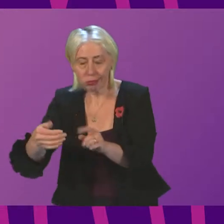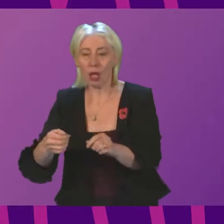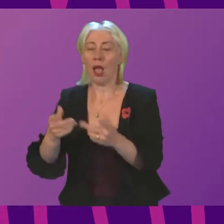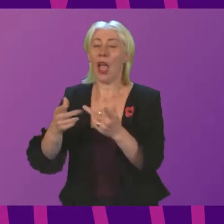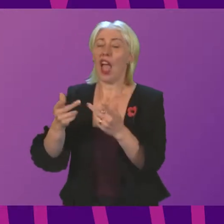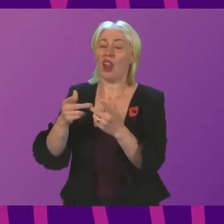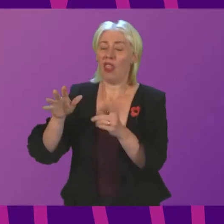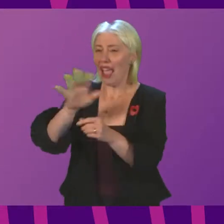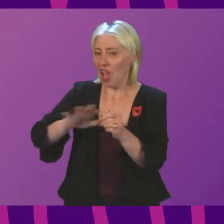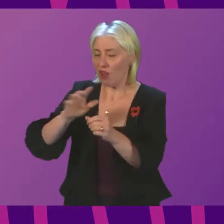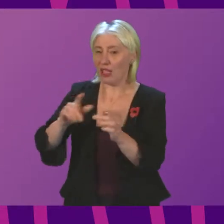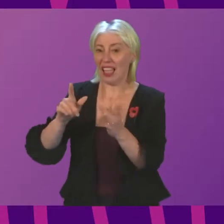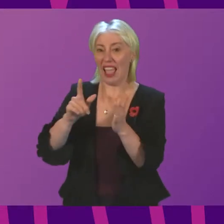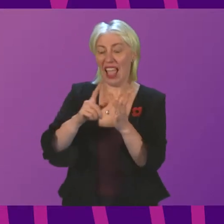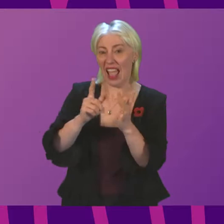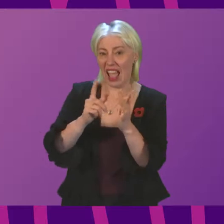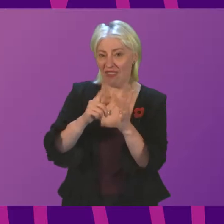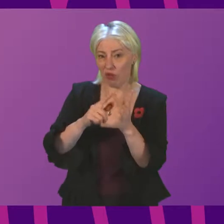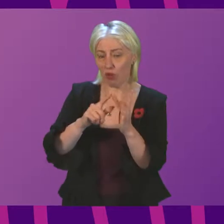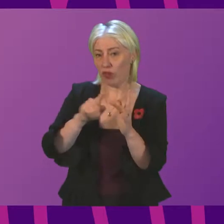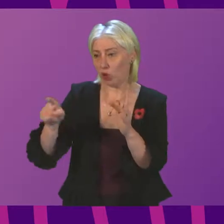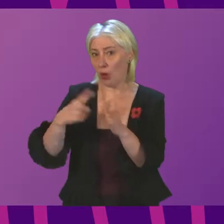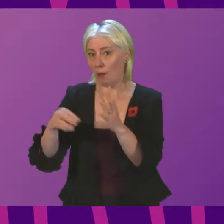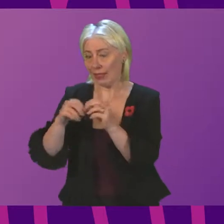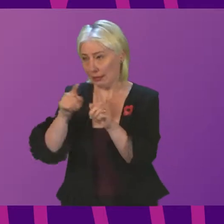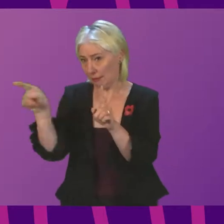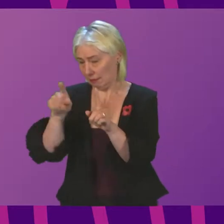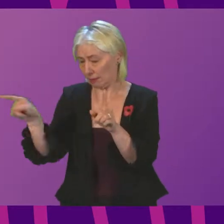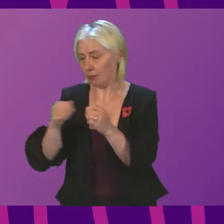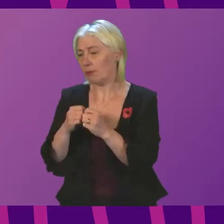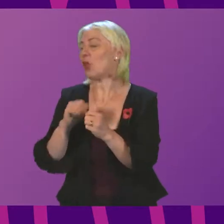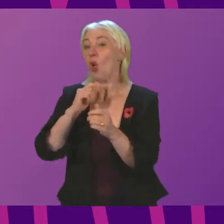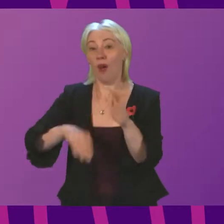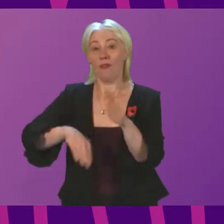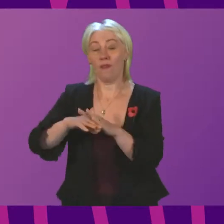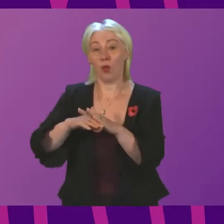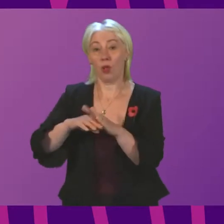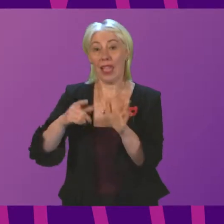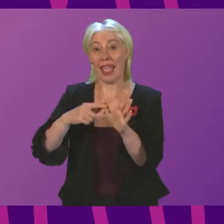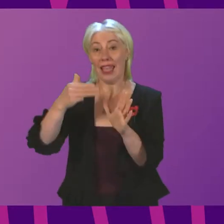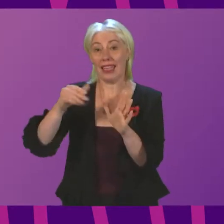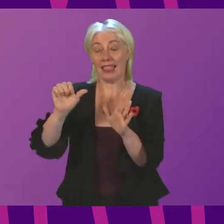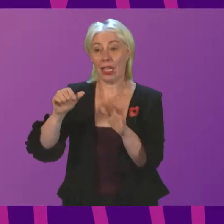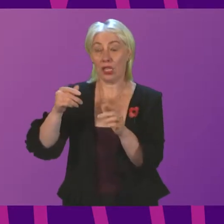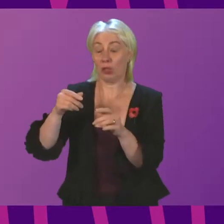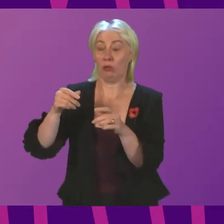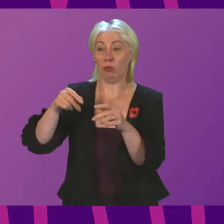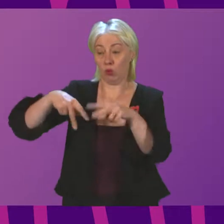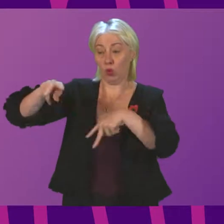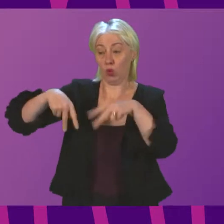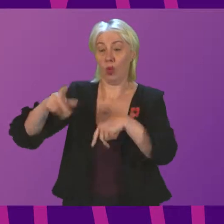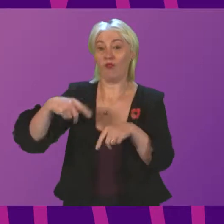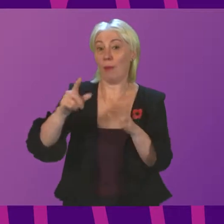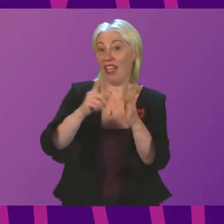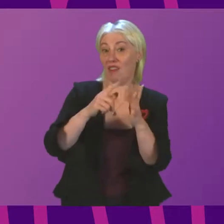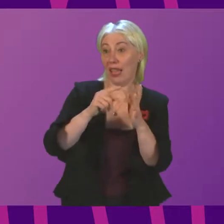and Huntley and Inverurie to Aberdeen. The current plan is to fully dual the A96 route between Inverness and Aberdeen, but